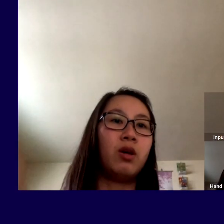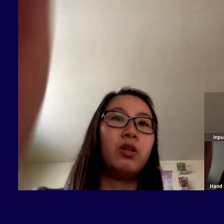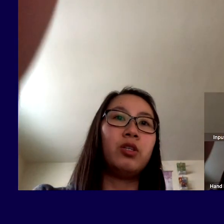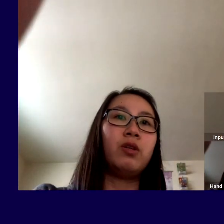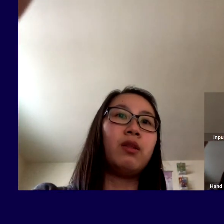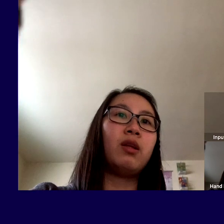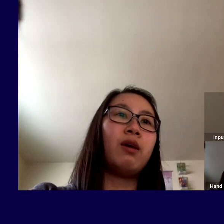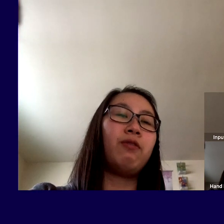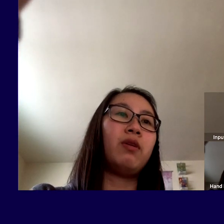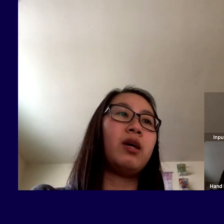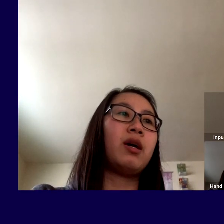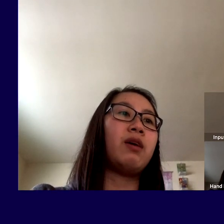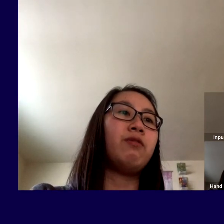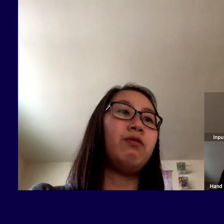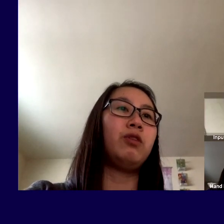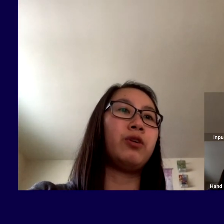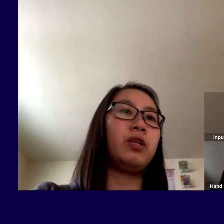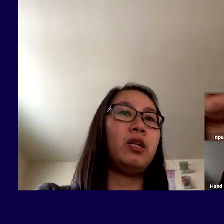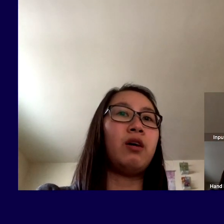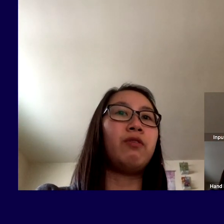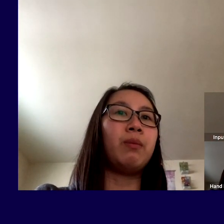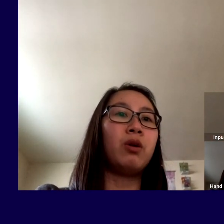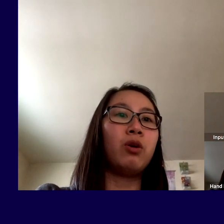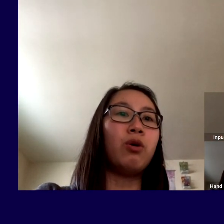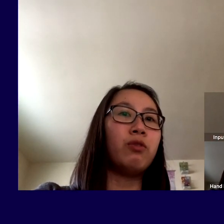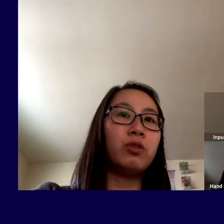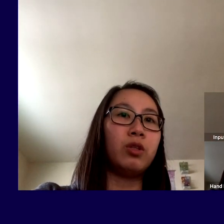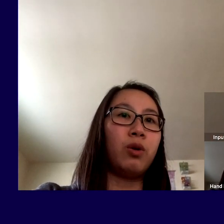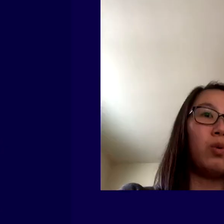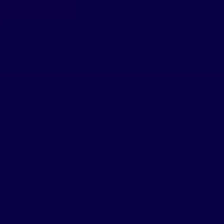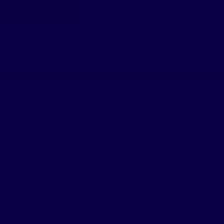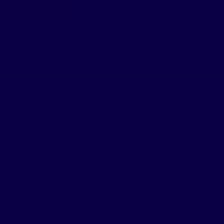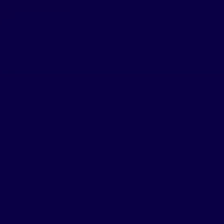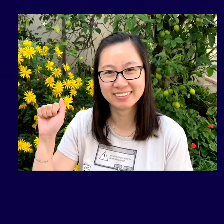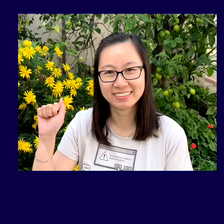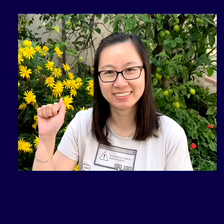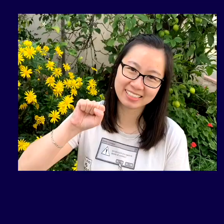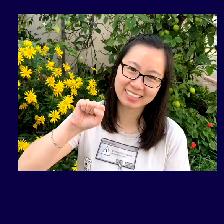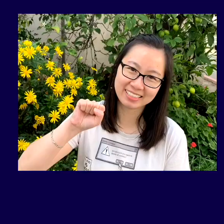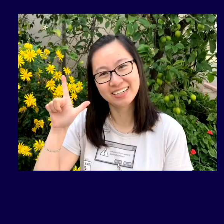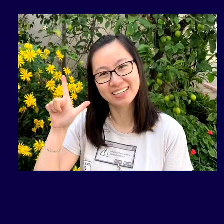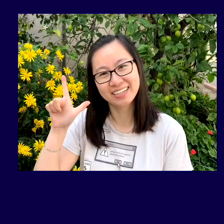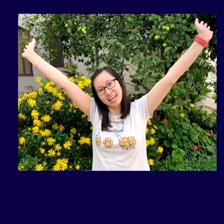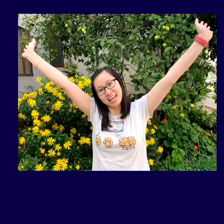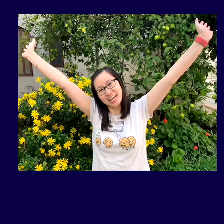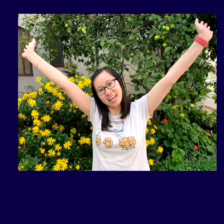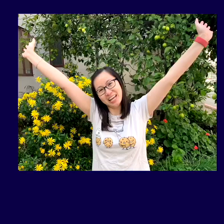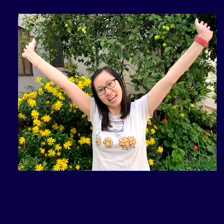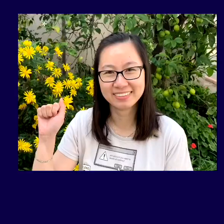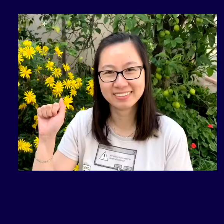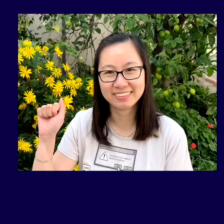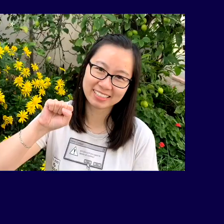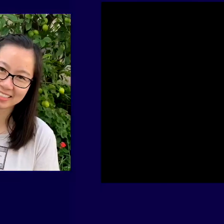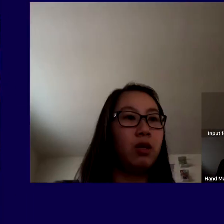So now that I feel like I've learned enough I'm gonna go over to the quiz view and assess my ability.